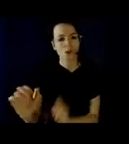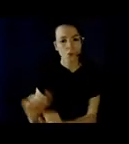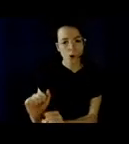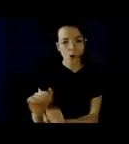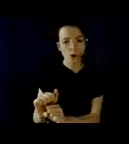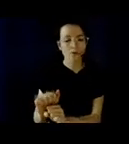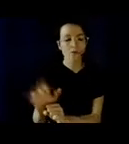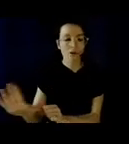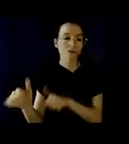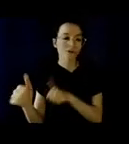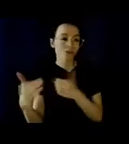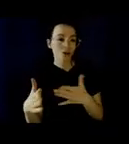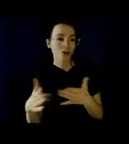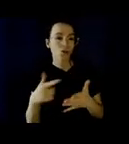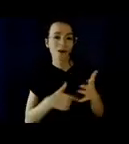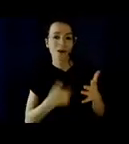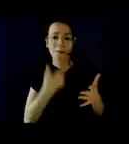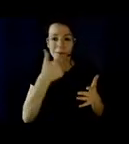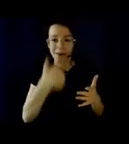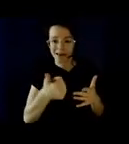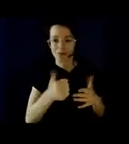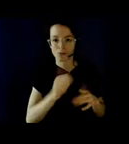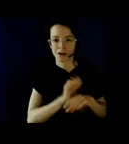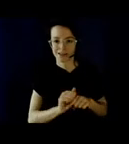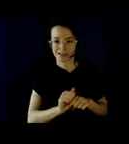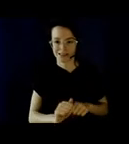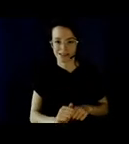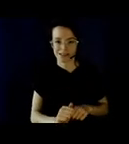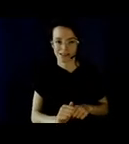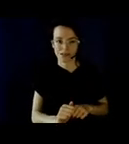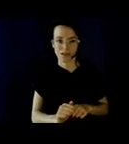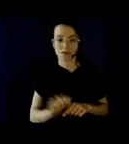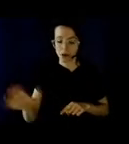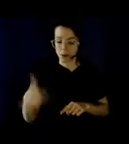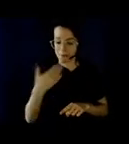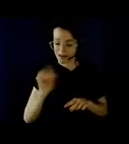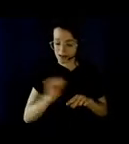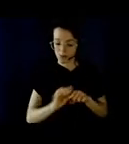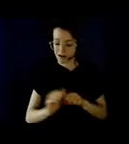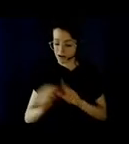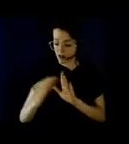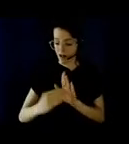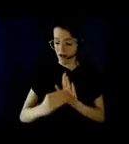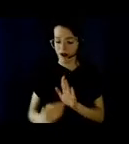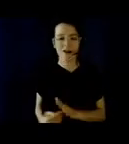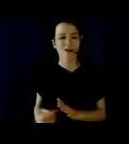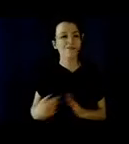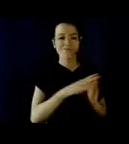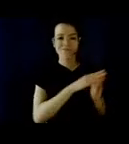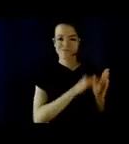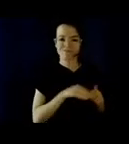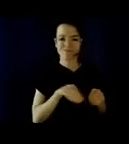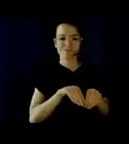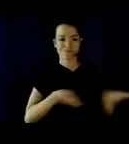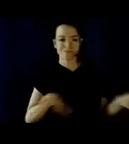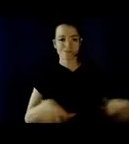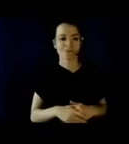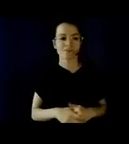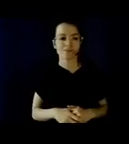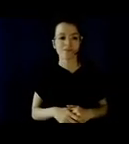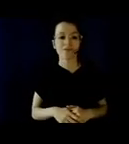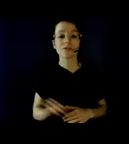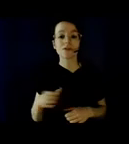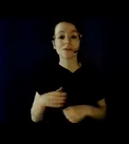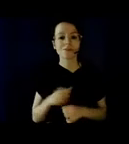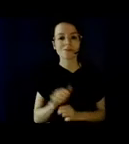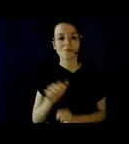And we produced a document summarizing what they shared with us. We also produced an annotated bibliography that includes a list of literature